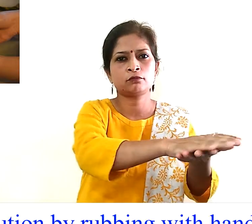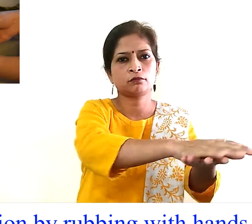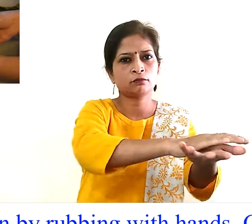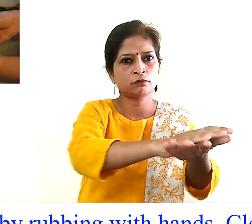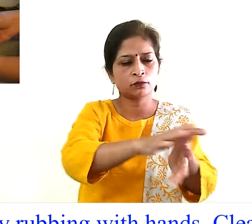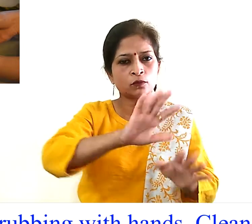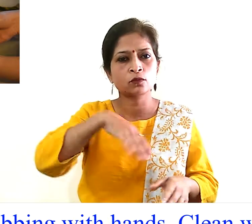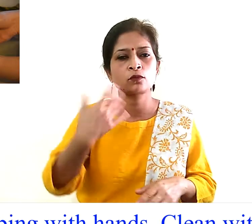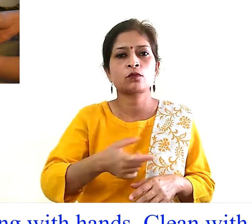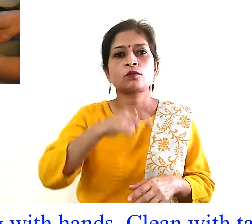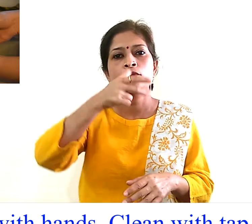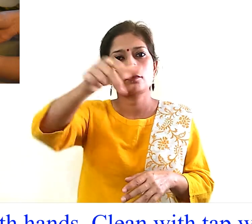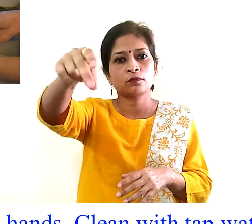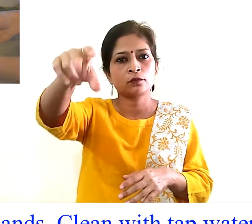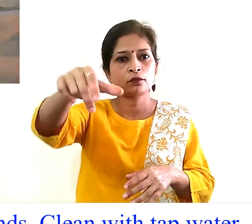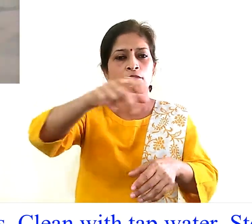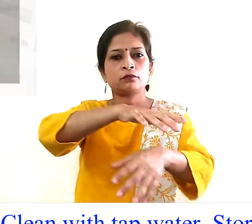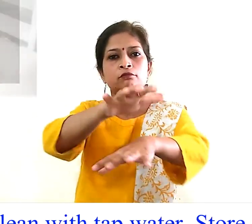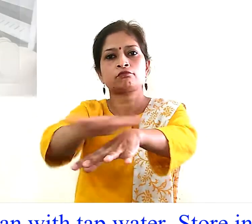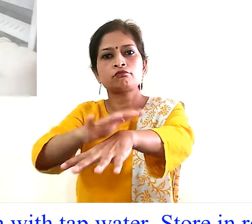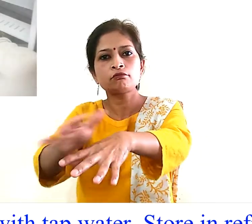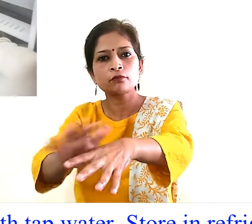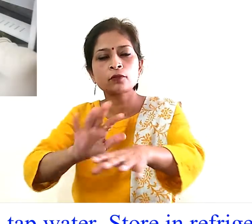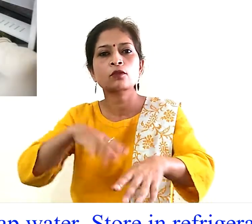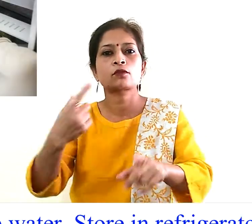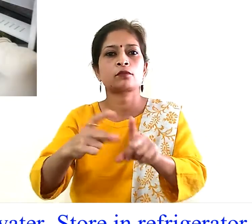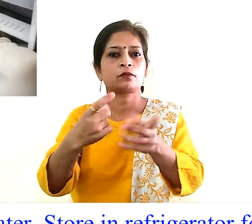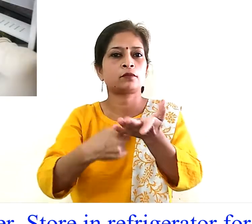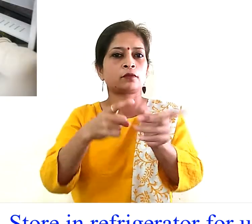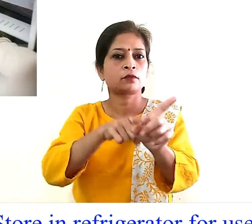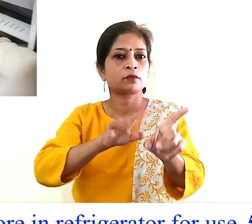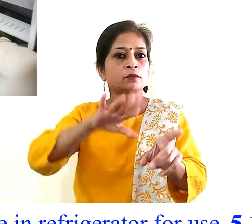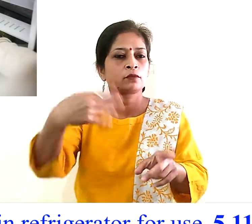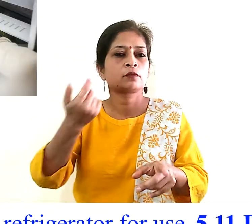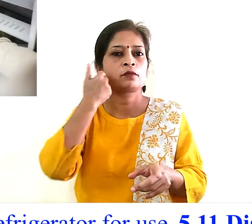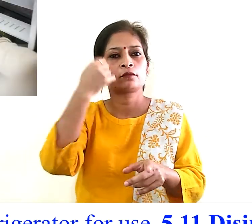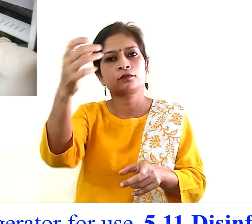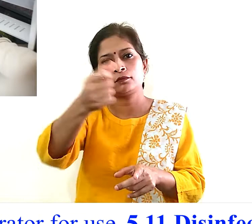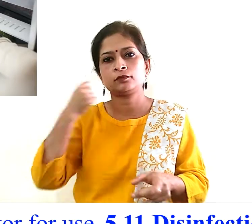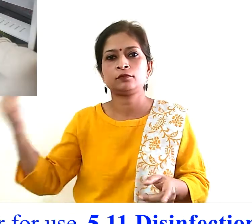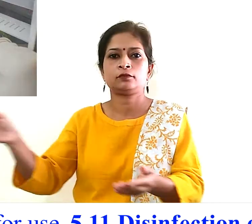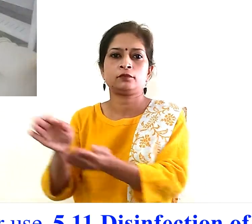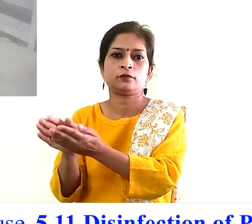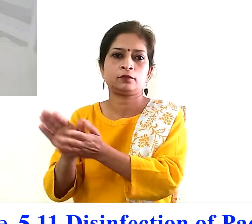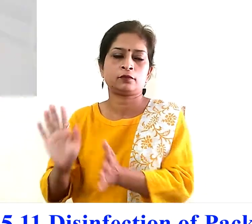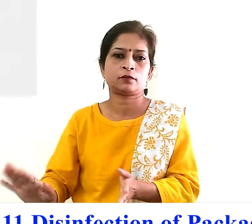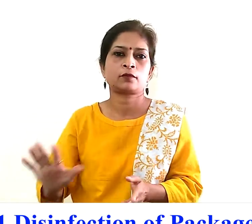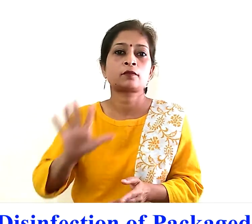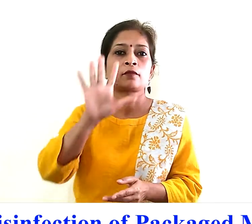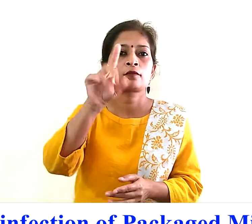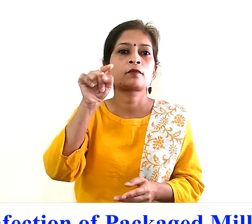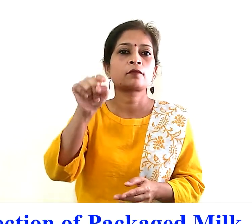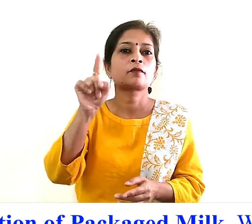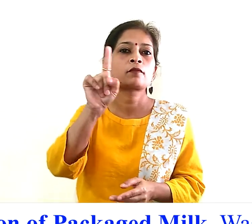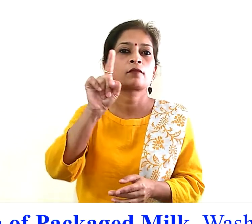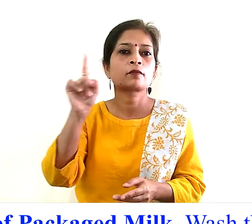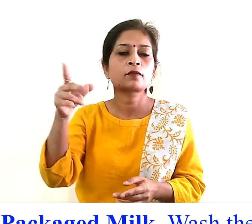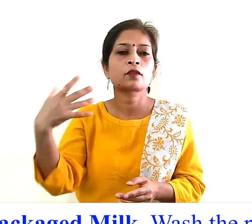clean with tap water store in refrigerator for use 5.11 disinfection of packaged